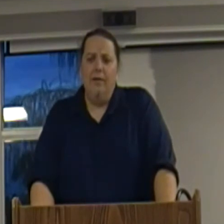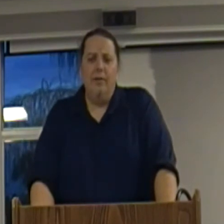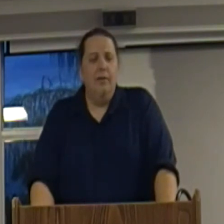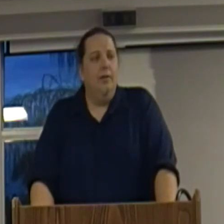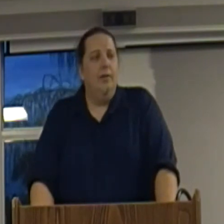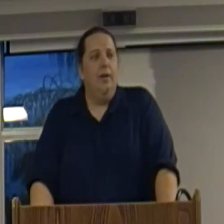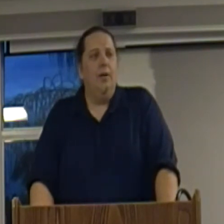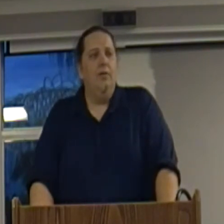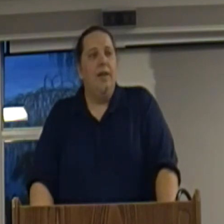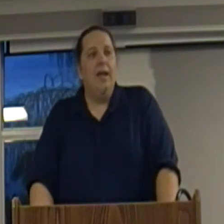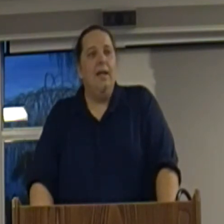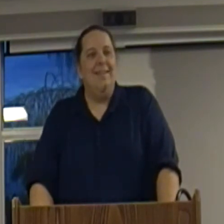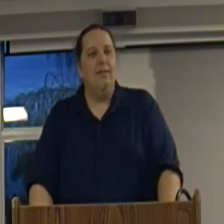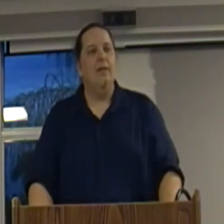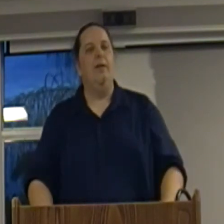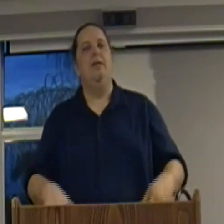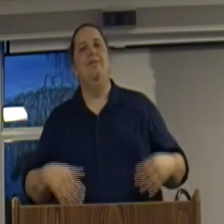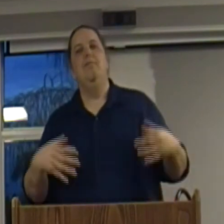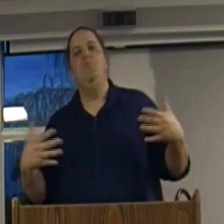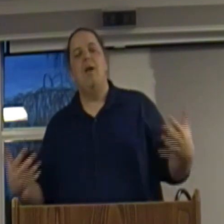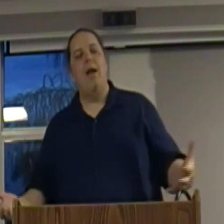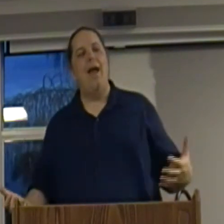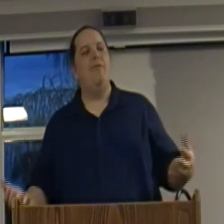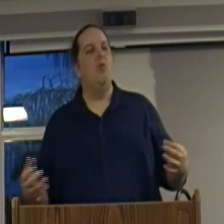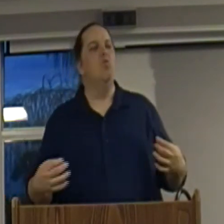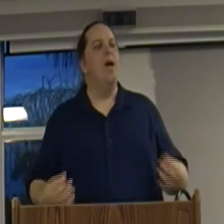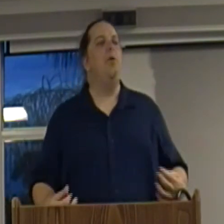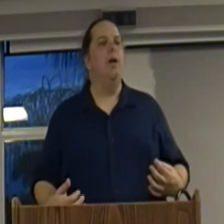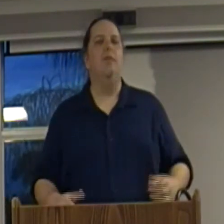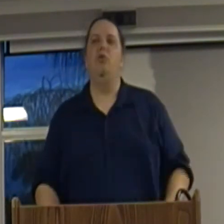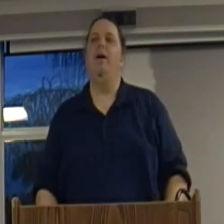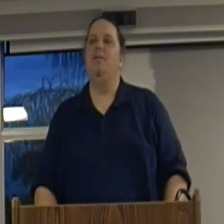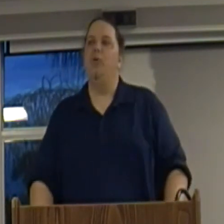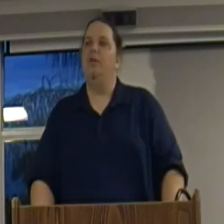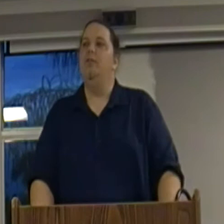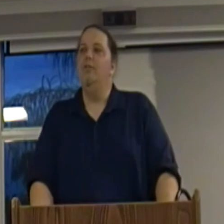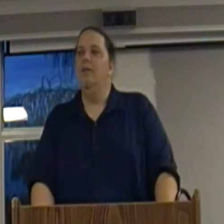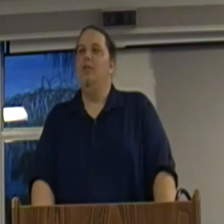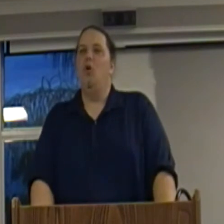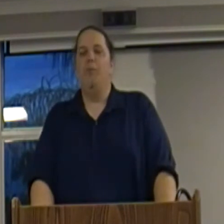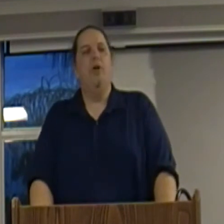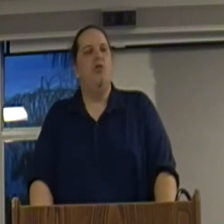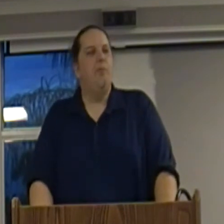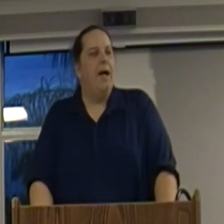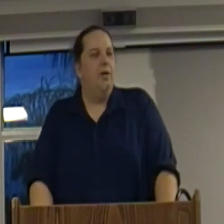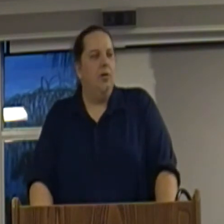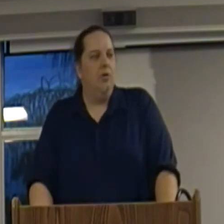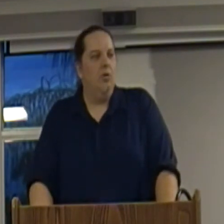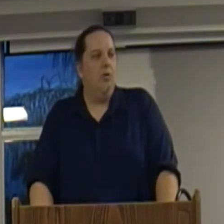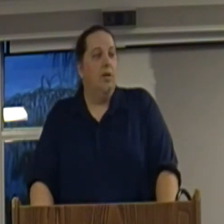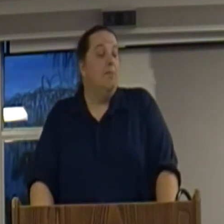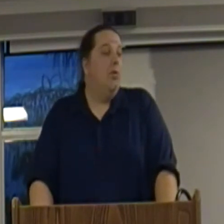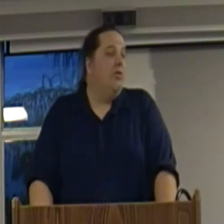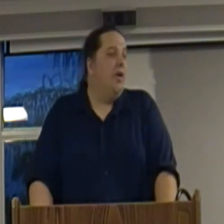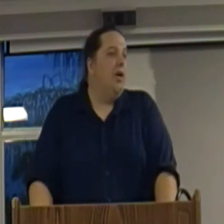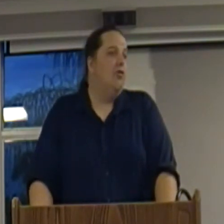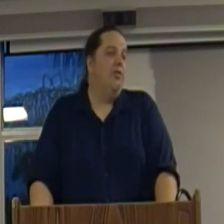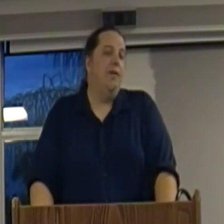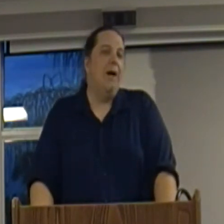And, you know, they have a rhetoric of trying to bring the corporations back under control. But once they actually take